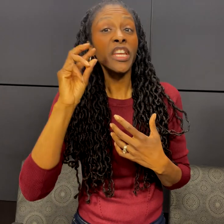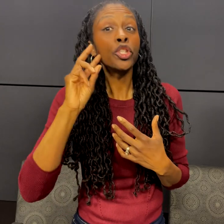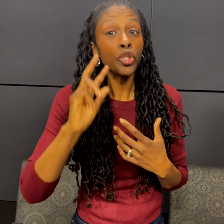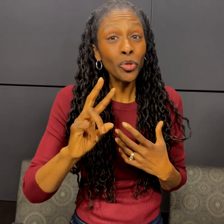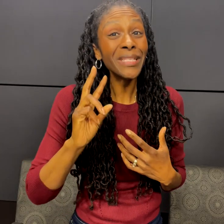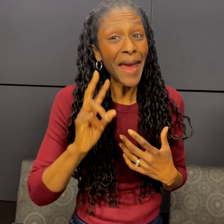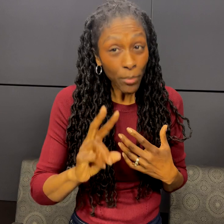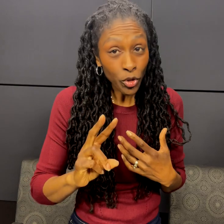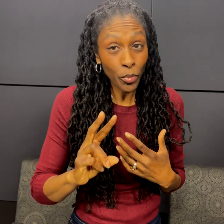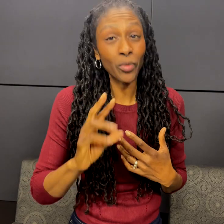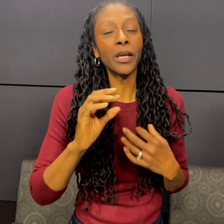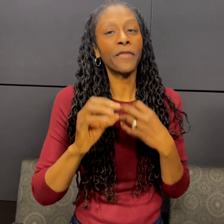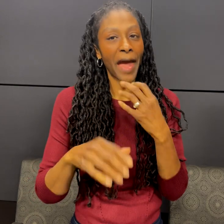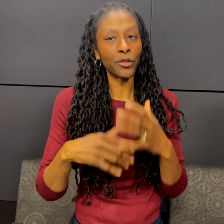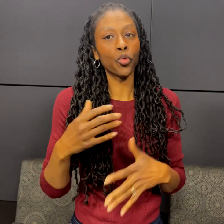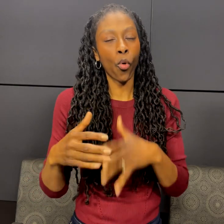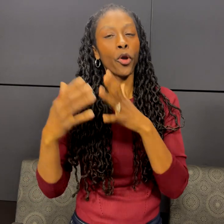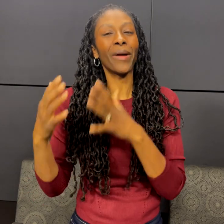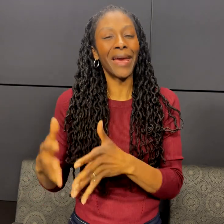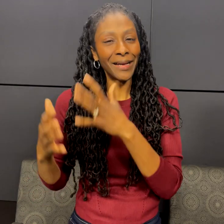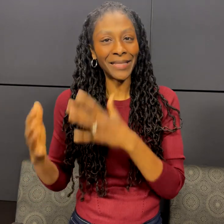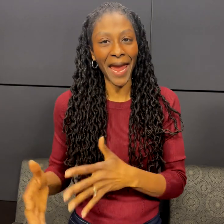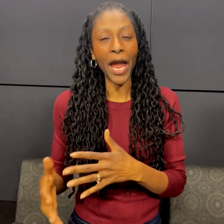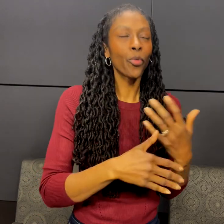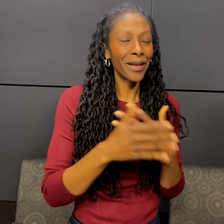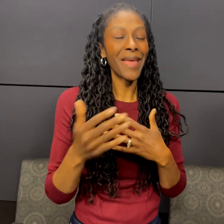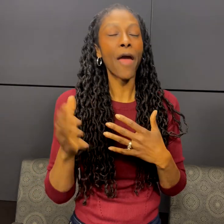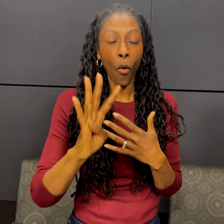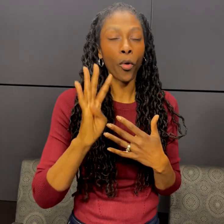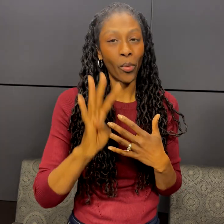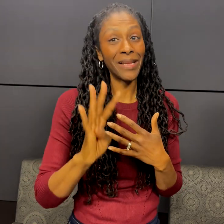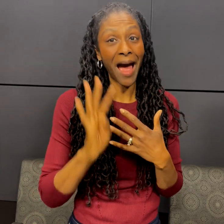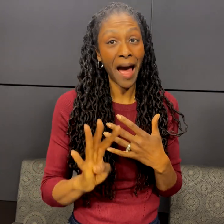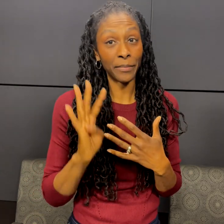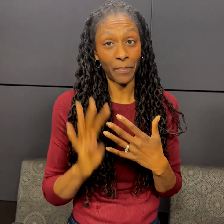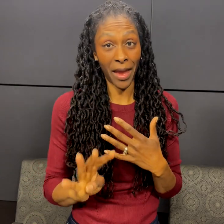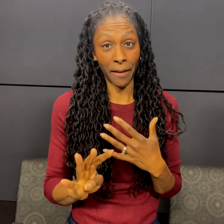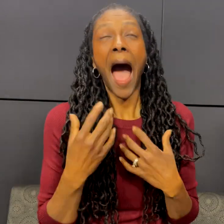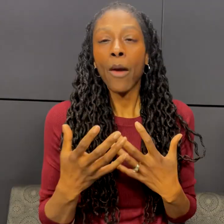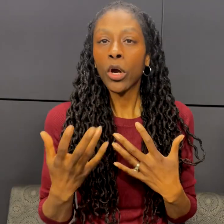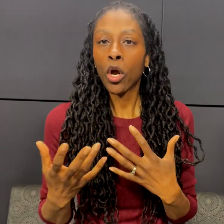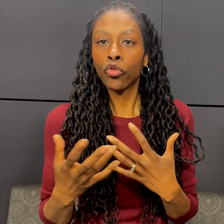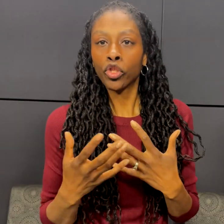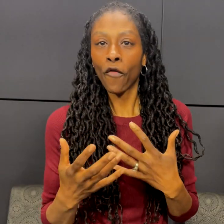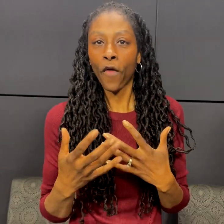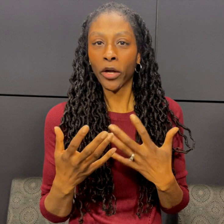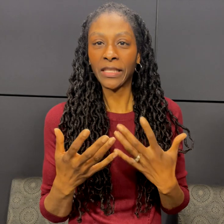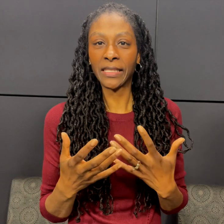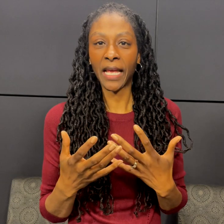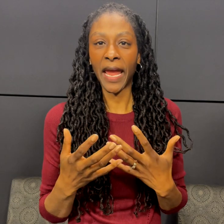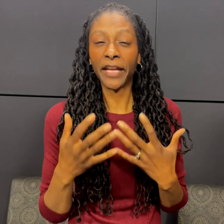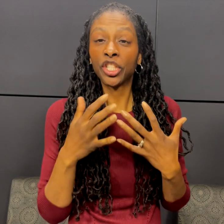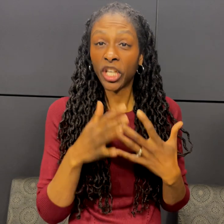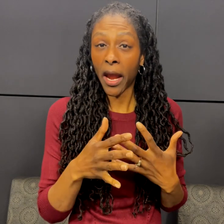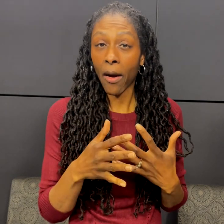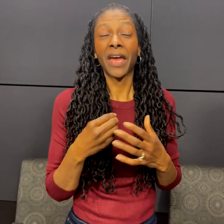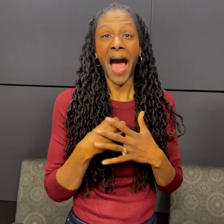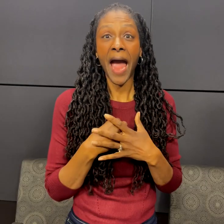than two tablespoons of castor oil in a day during that four-week time span. I would go so far to say and share that I